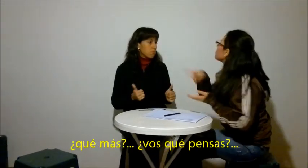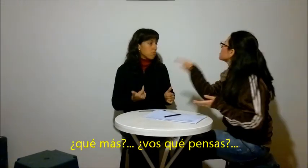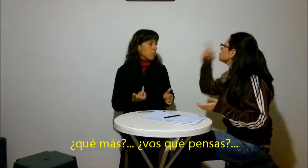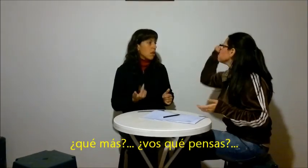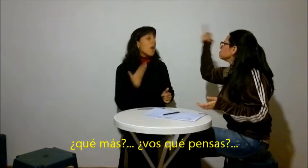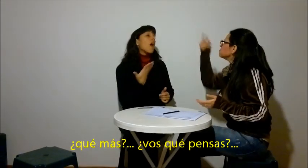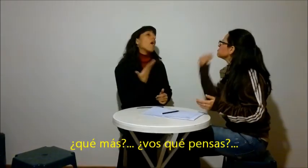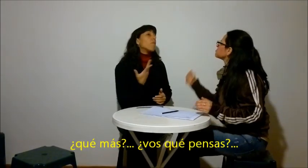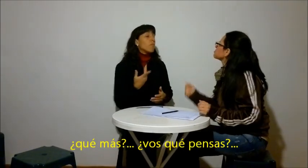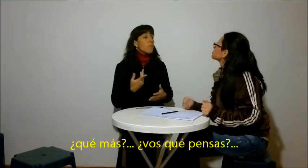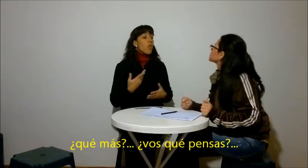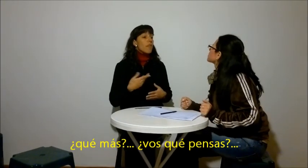Jumping.